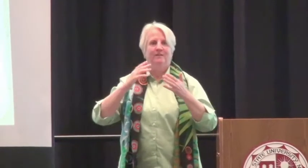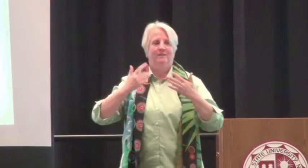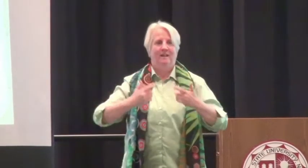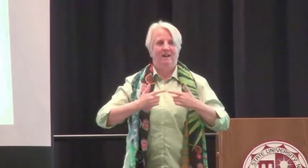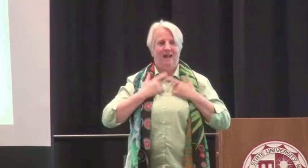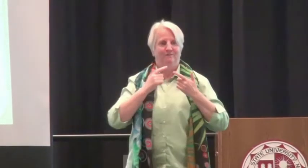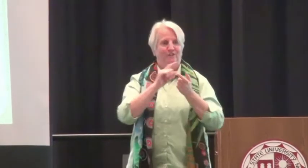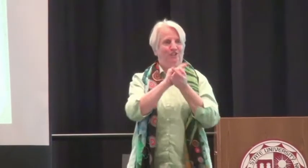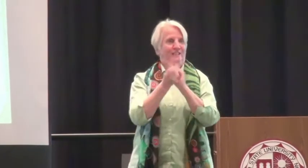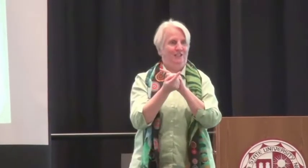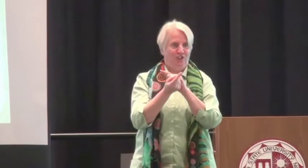trip.